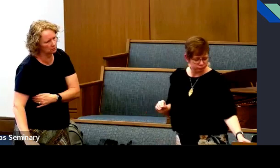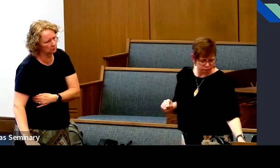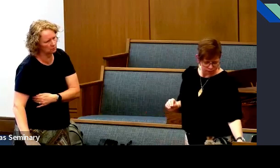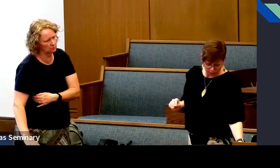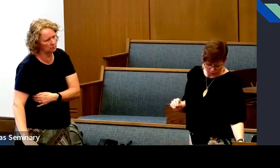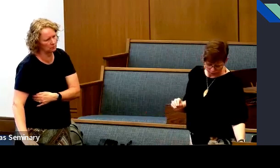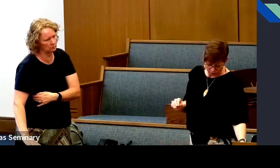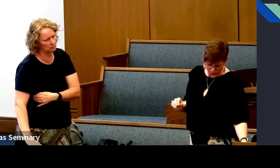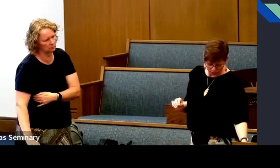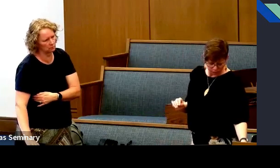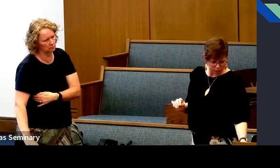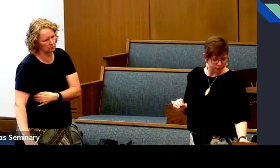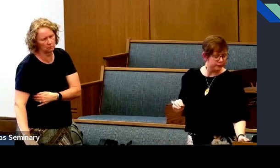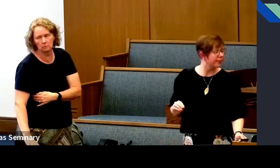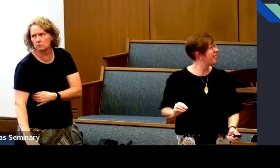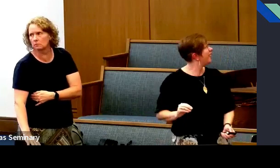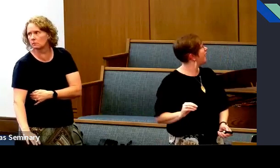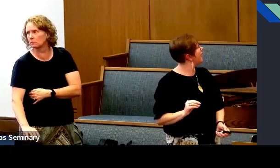And I think that's all my notes.